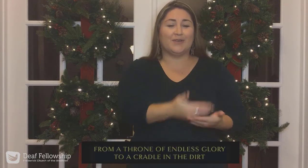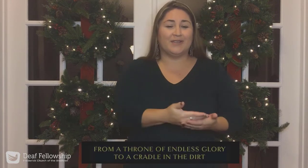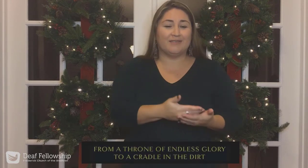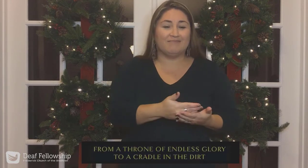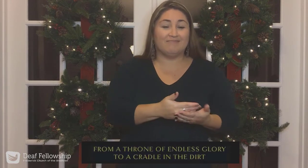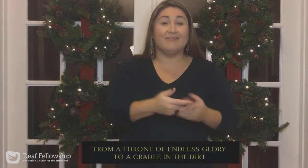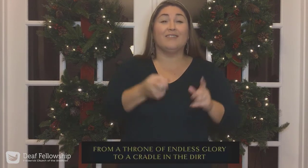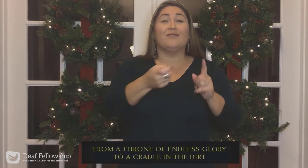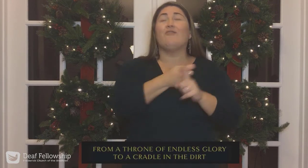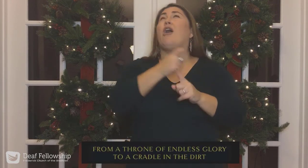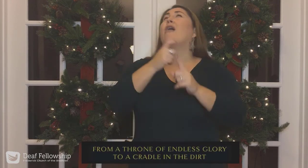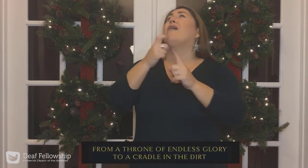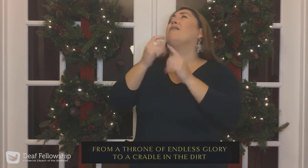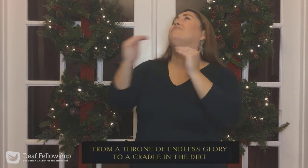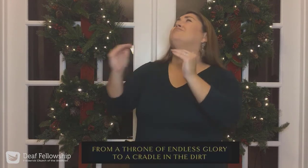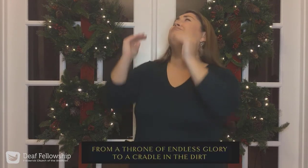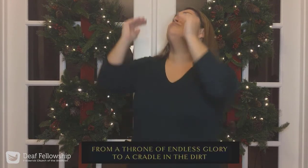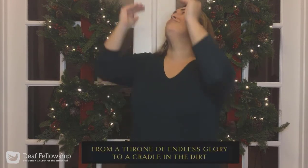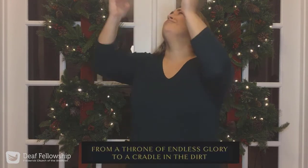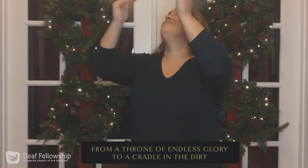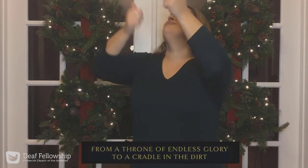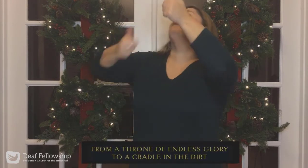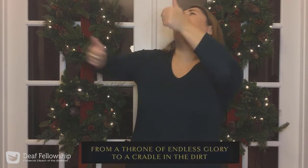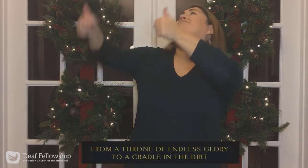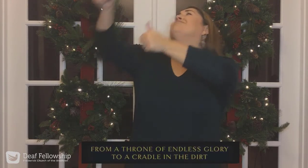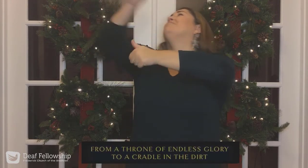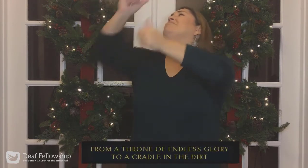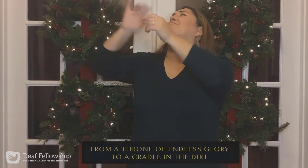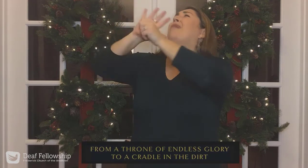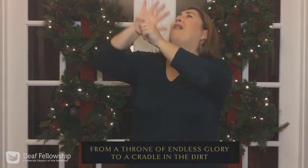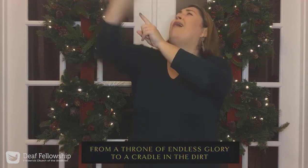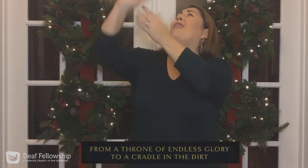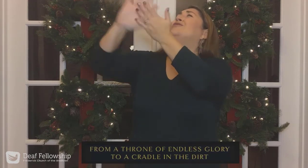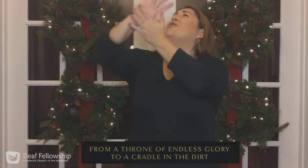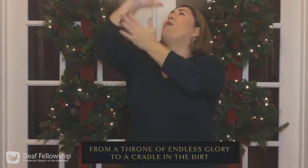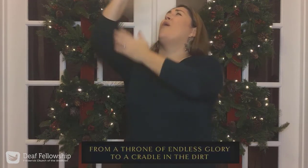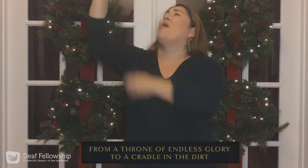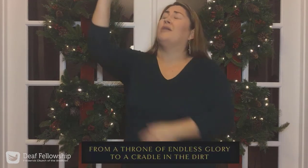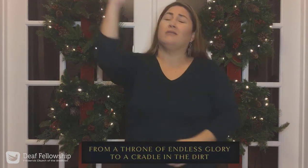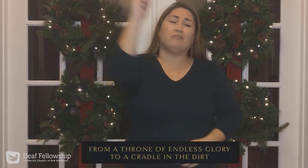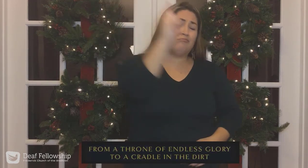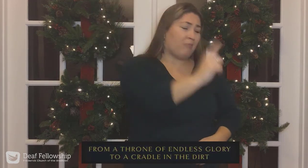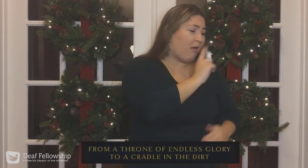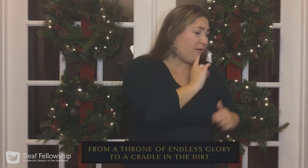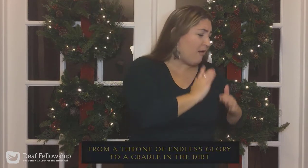throne of endless glory To a cradle To the dirt